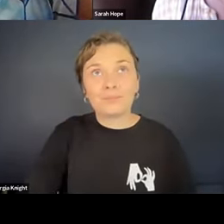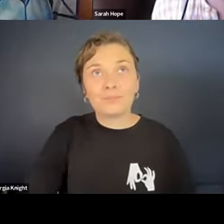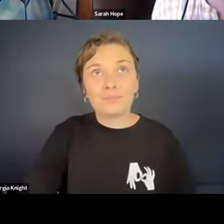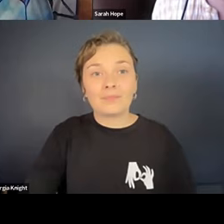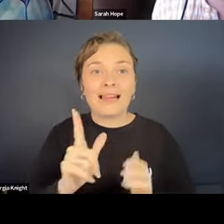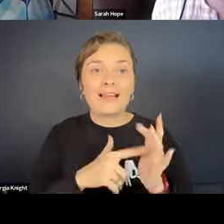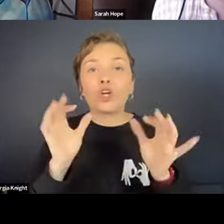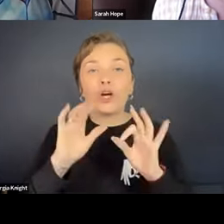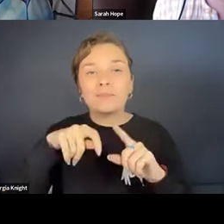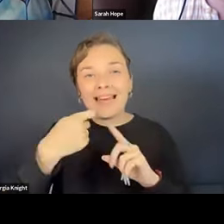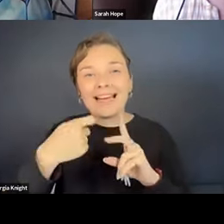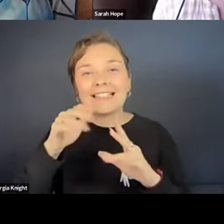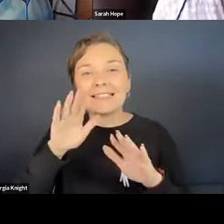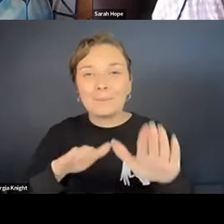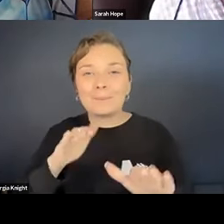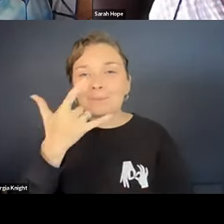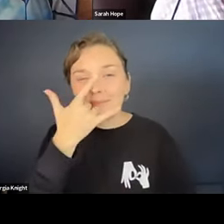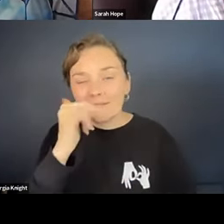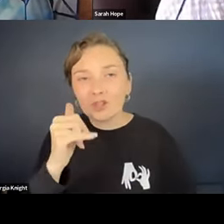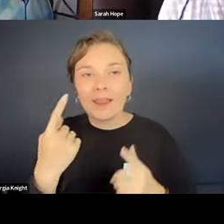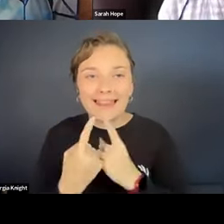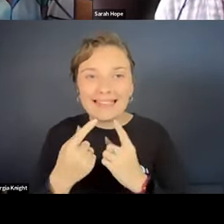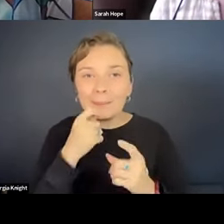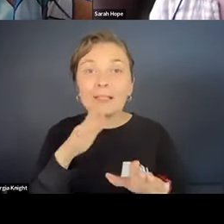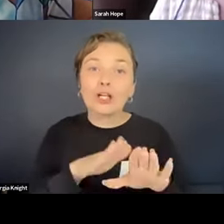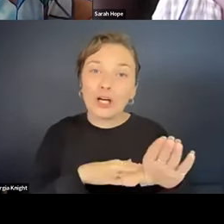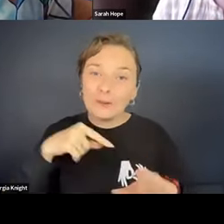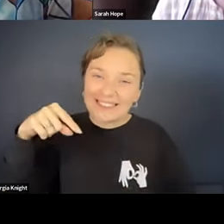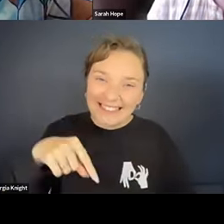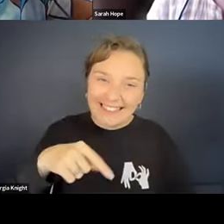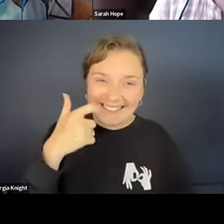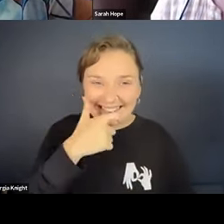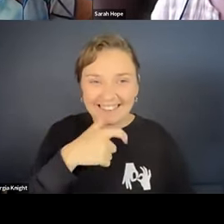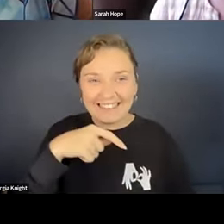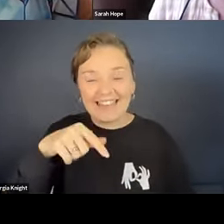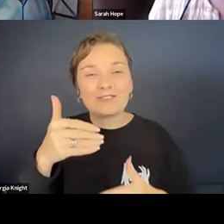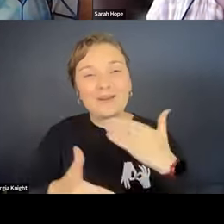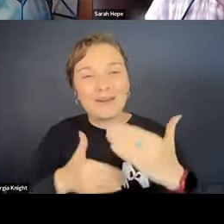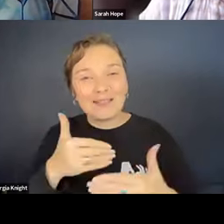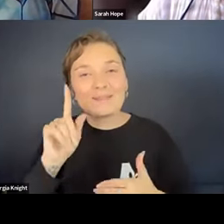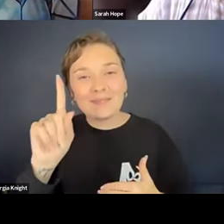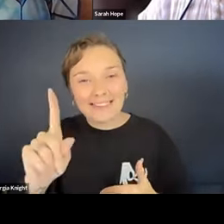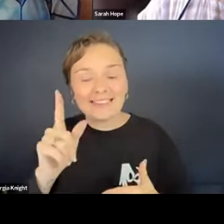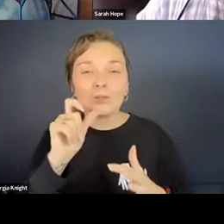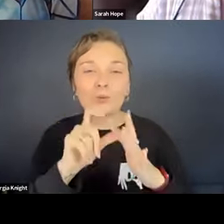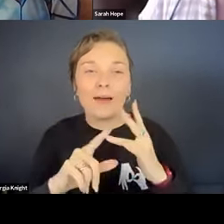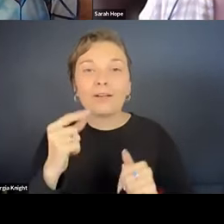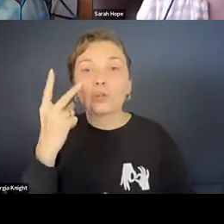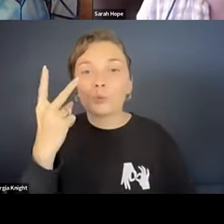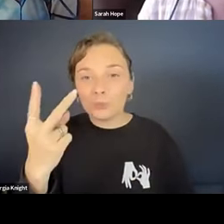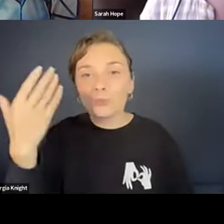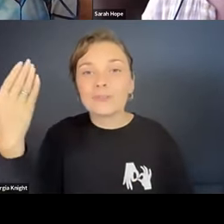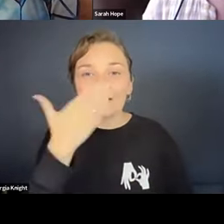that'll be the next step. Unfortunately, things have slowed down with this process, but we do have two schools.